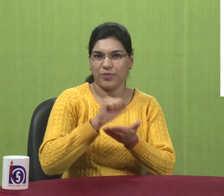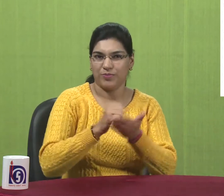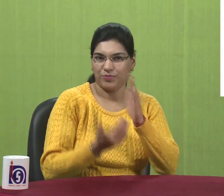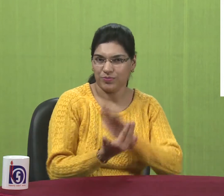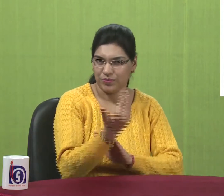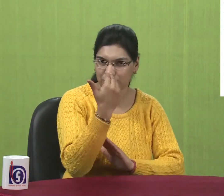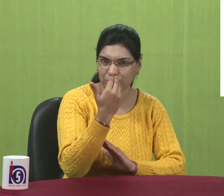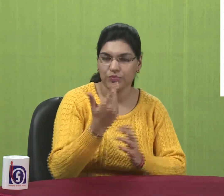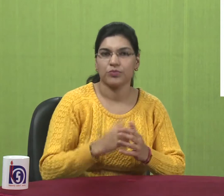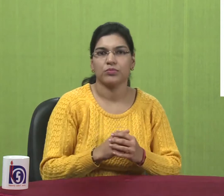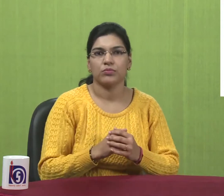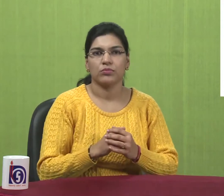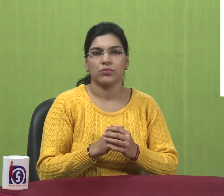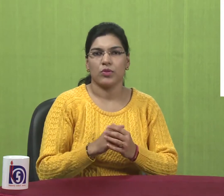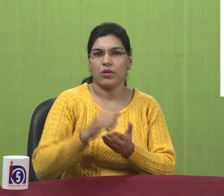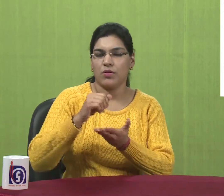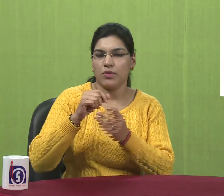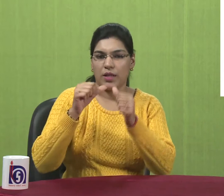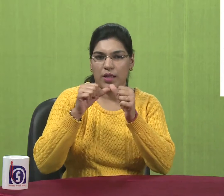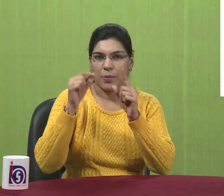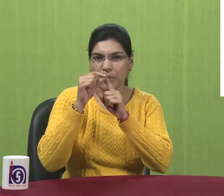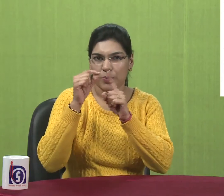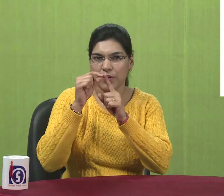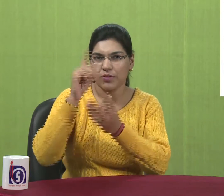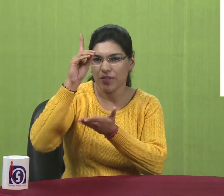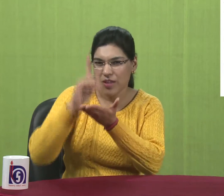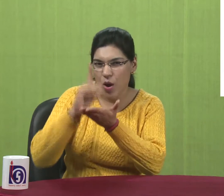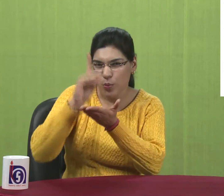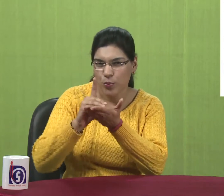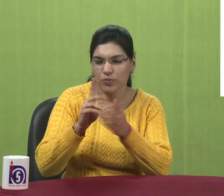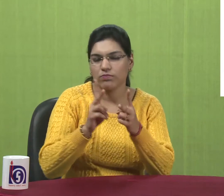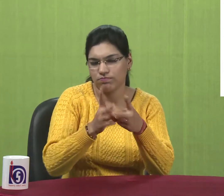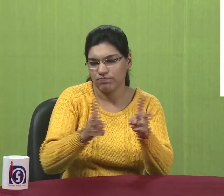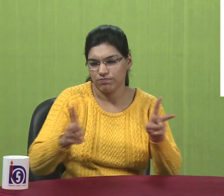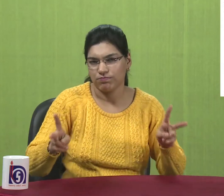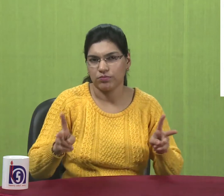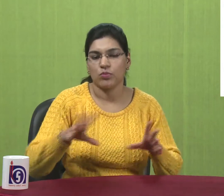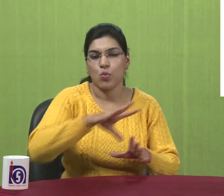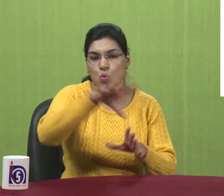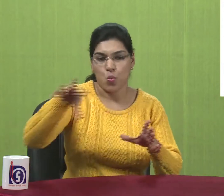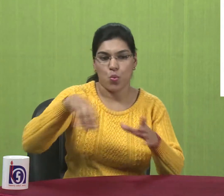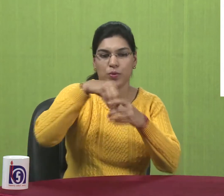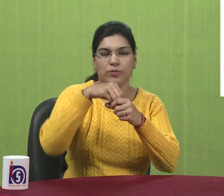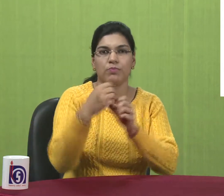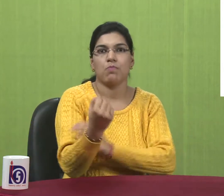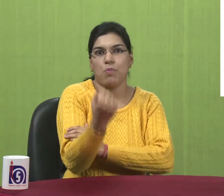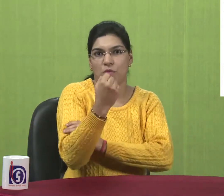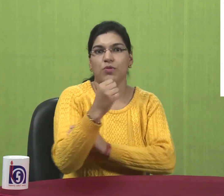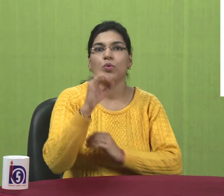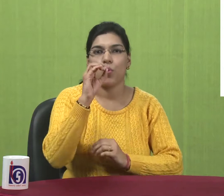Operation system consists of applications, monitor, printer,